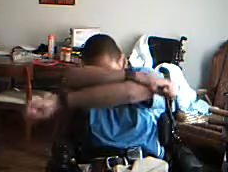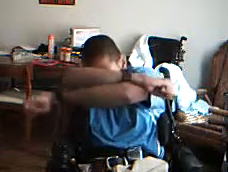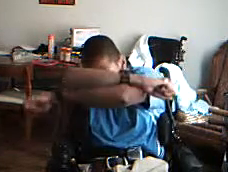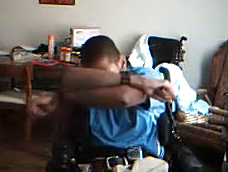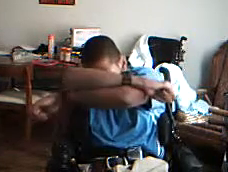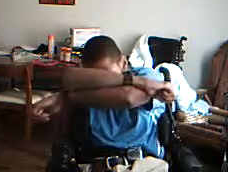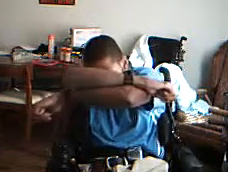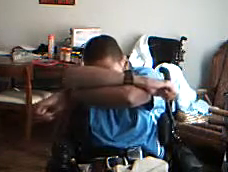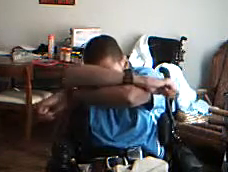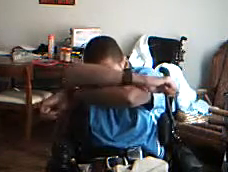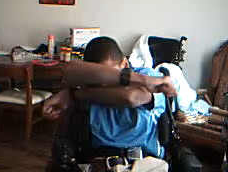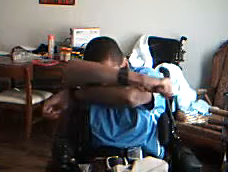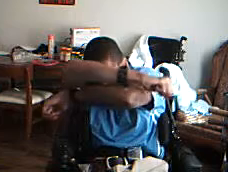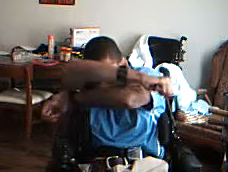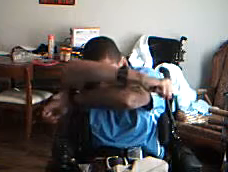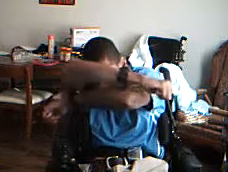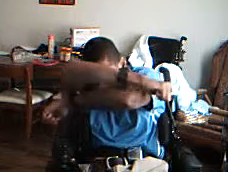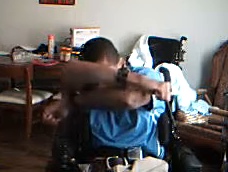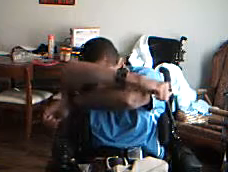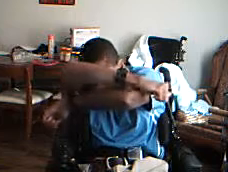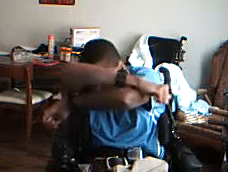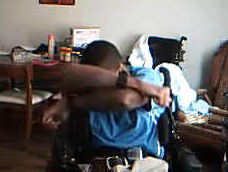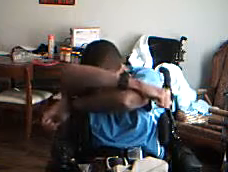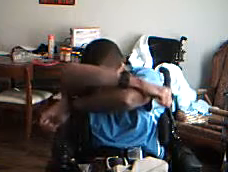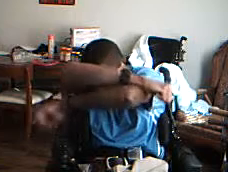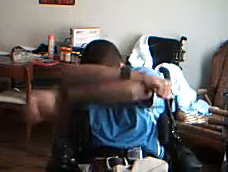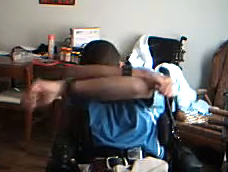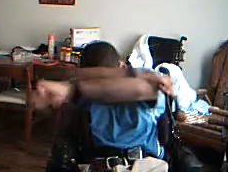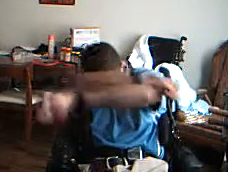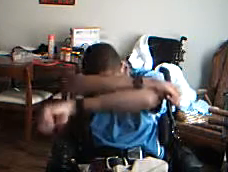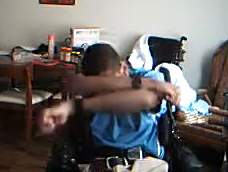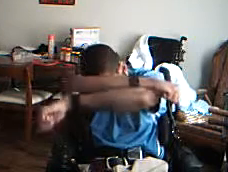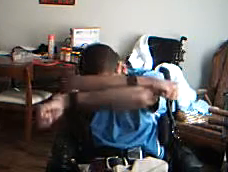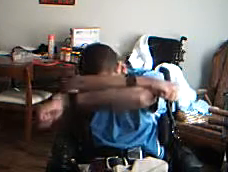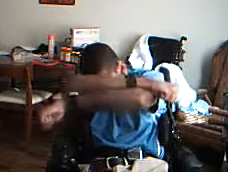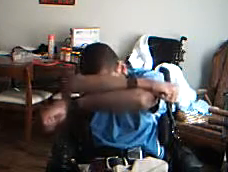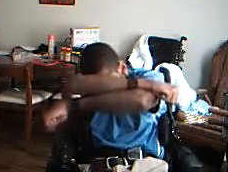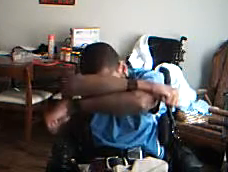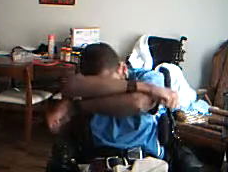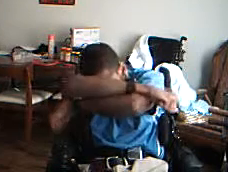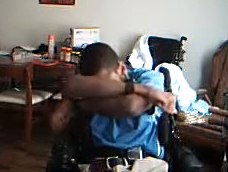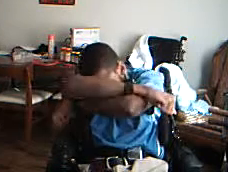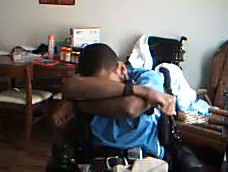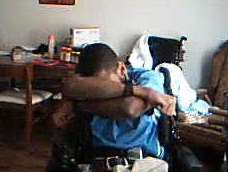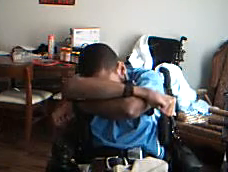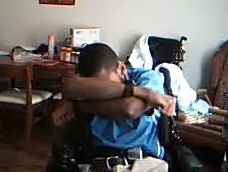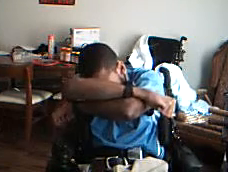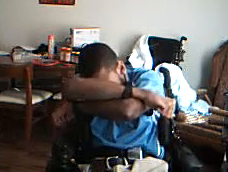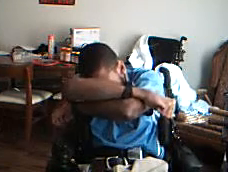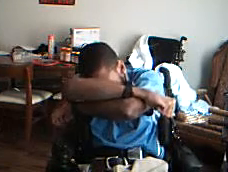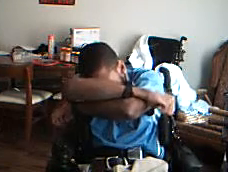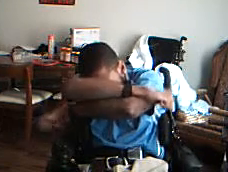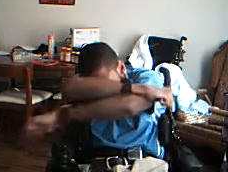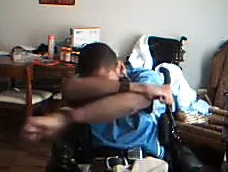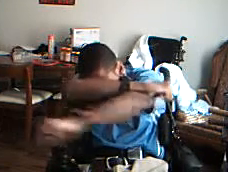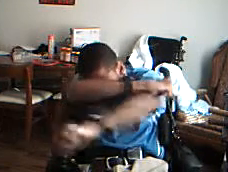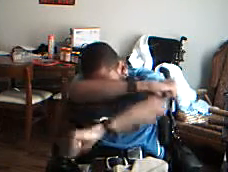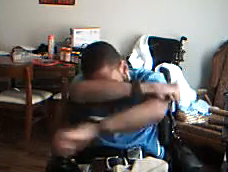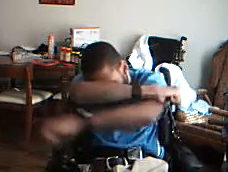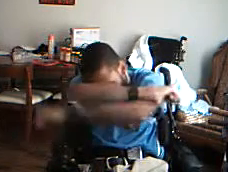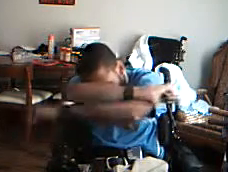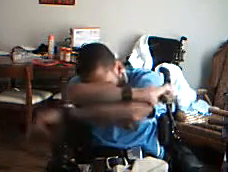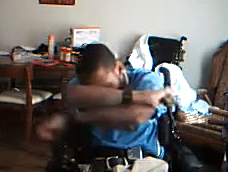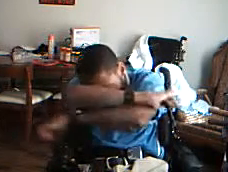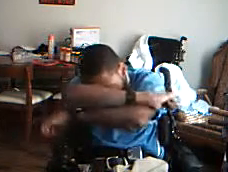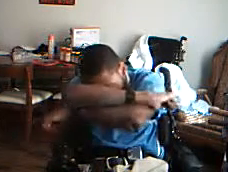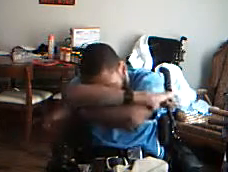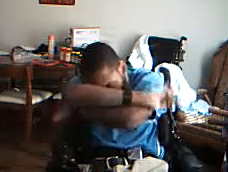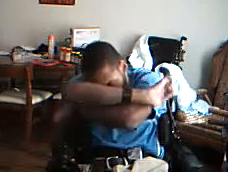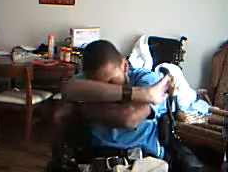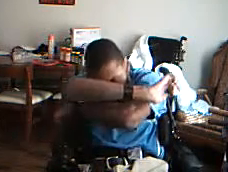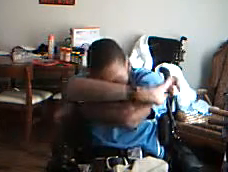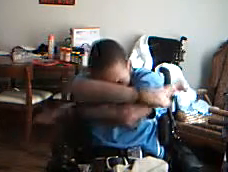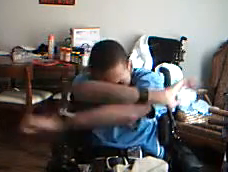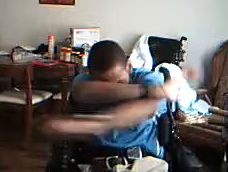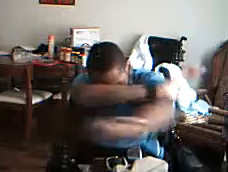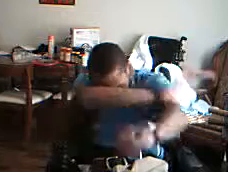You're watching what they're doing. You're you also are watching